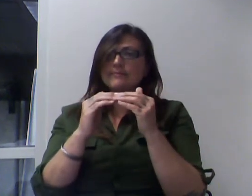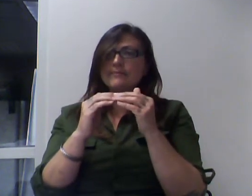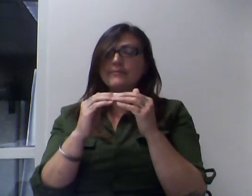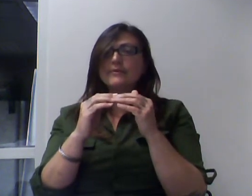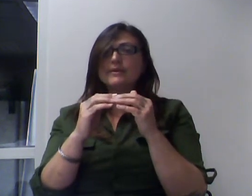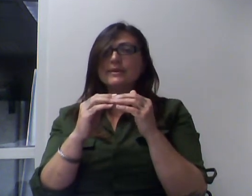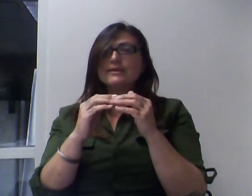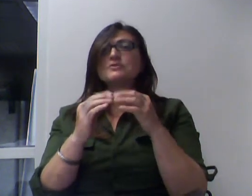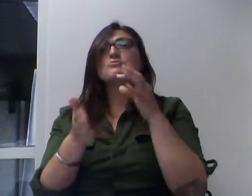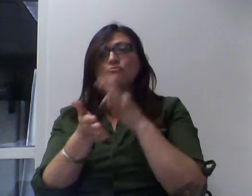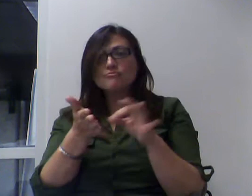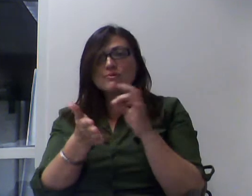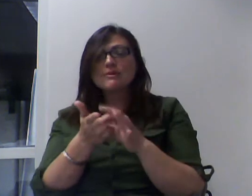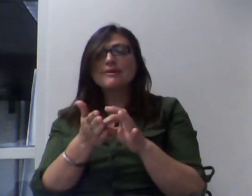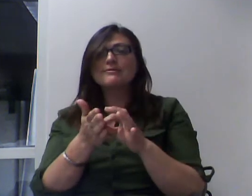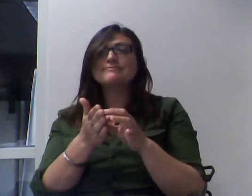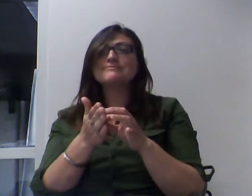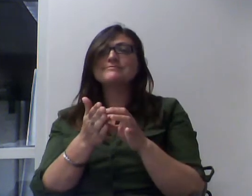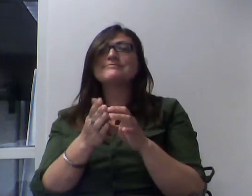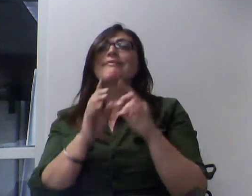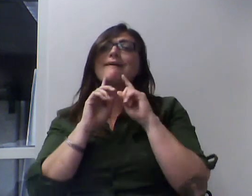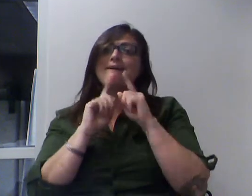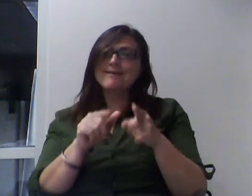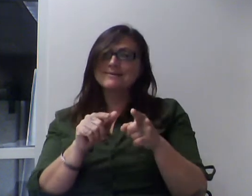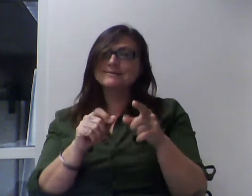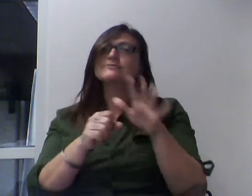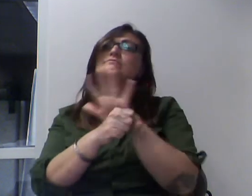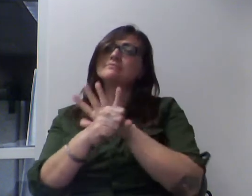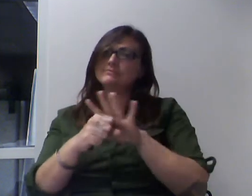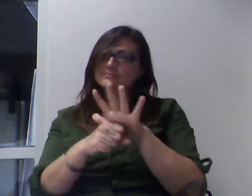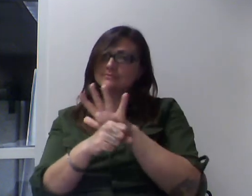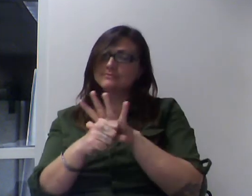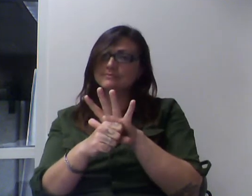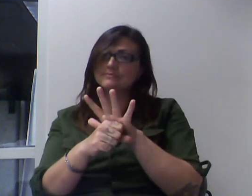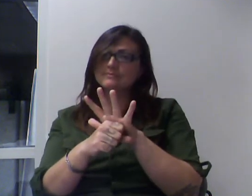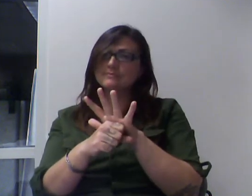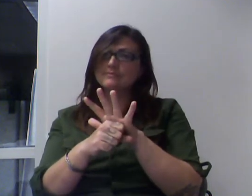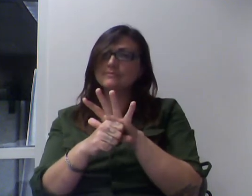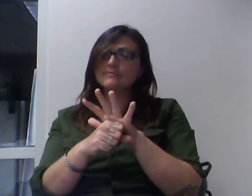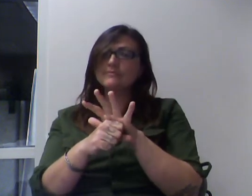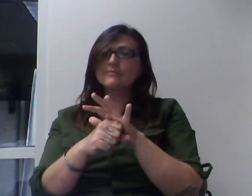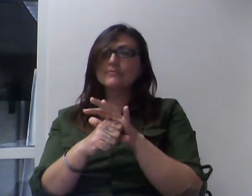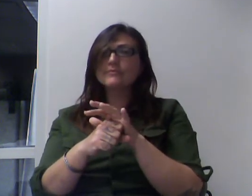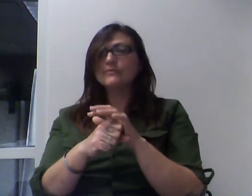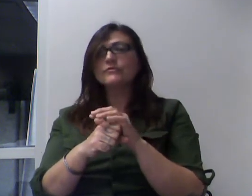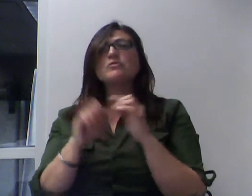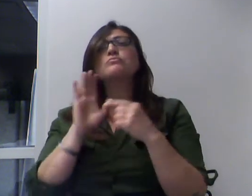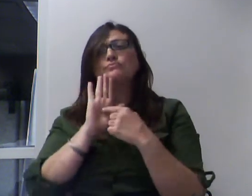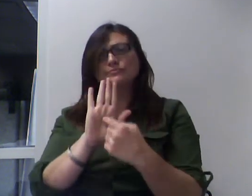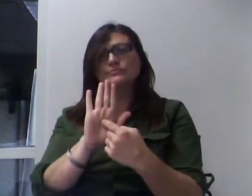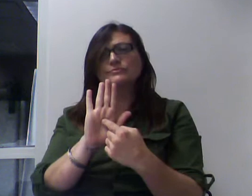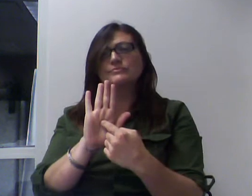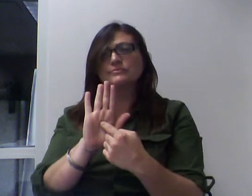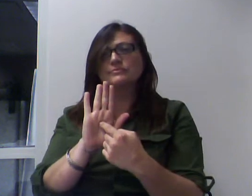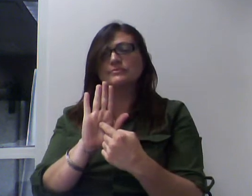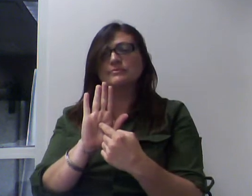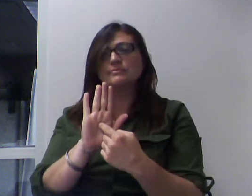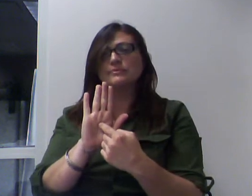that was your area. So, for instance, if I took a square that was